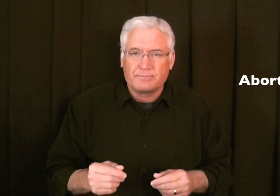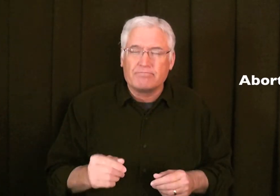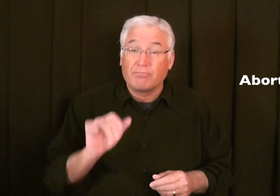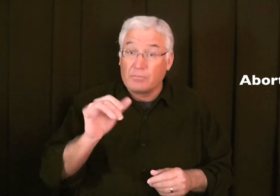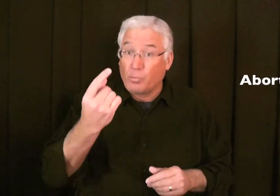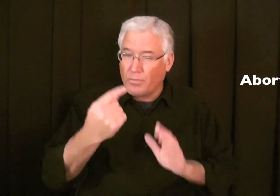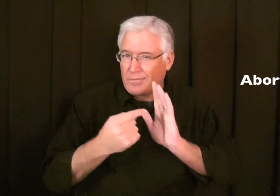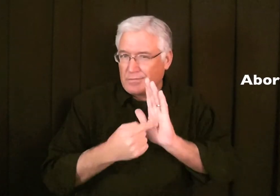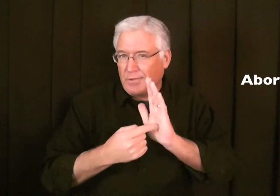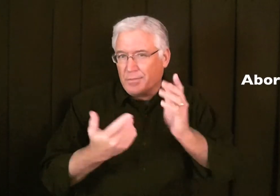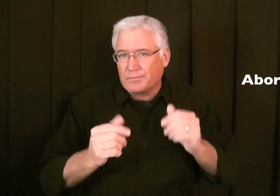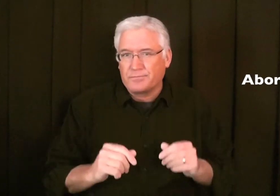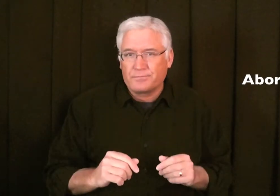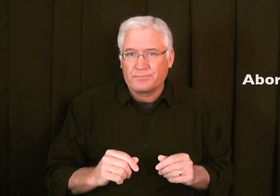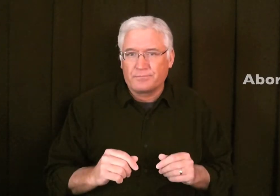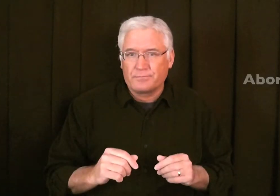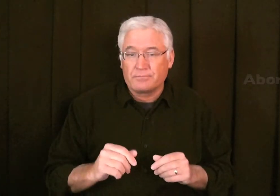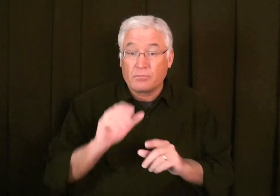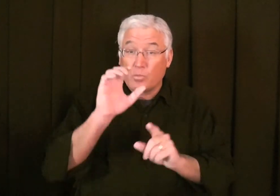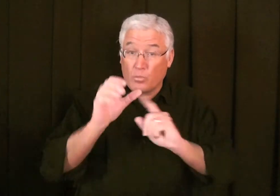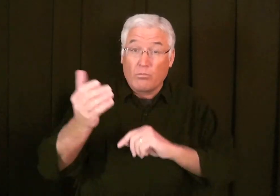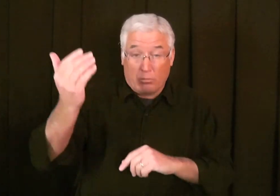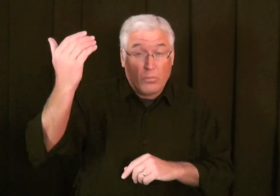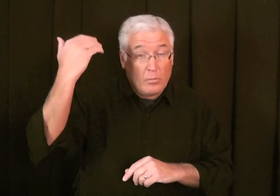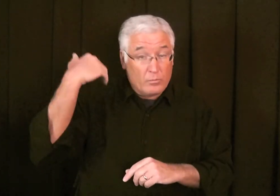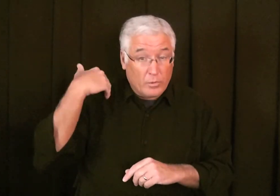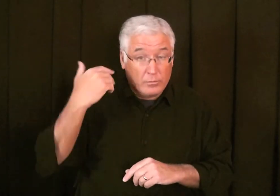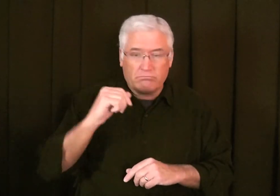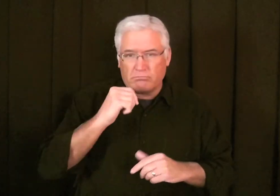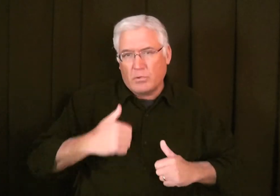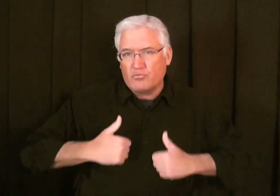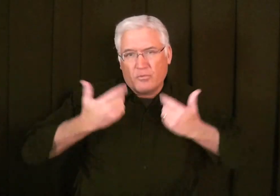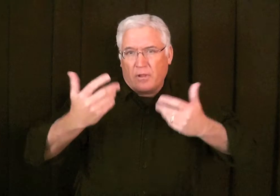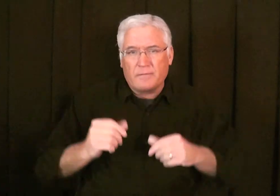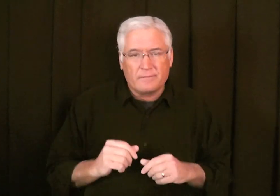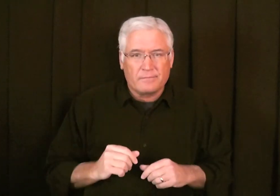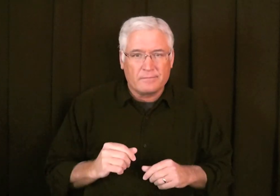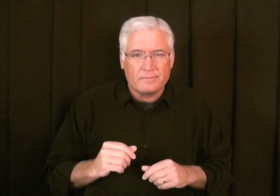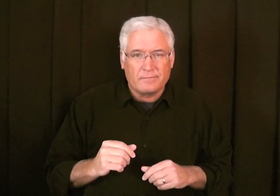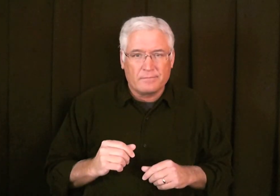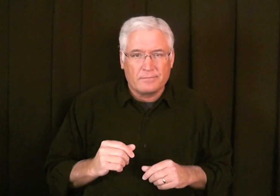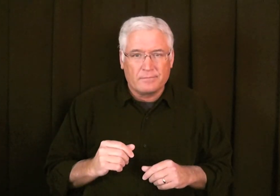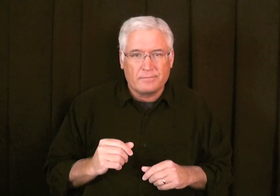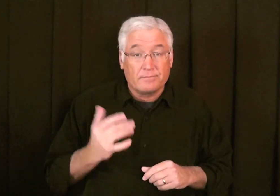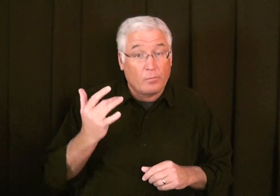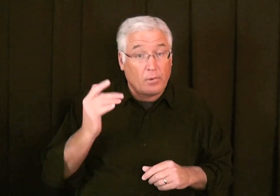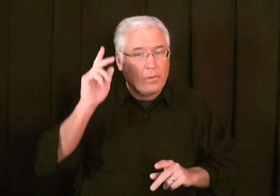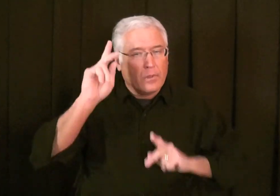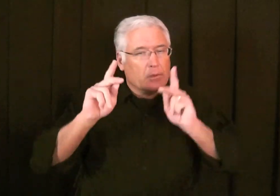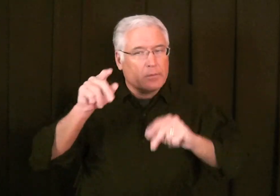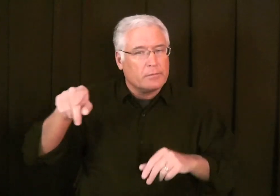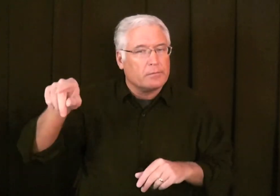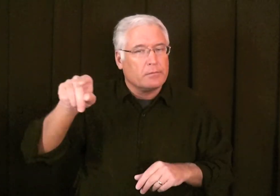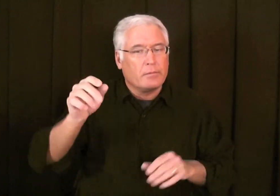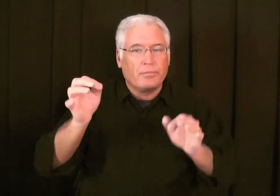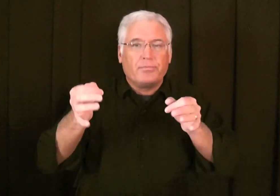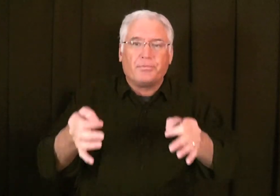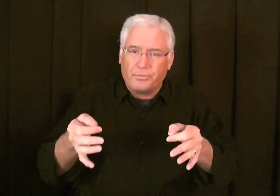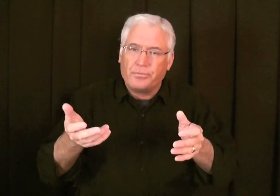abortion. That's just one example in our culture. Before in our culture, you know, it was something that was there, and